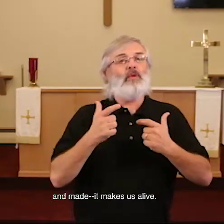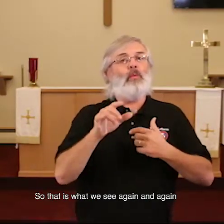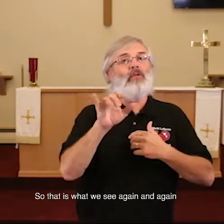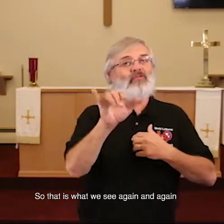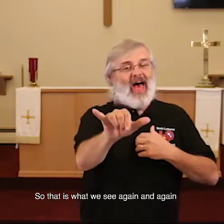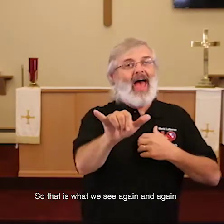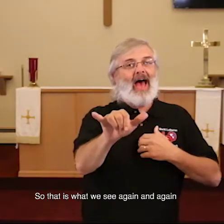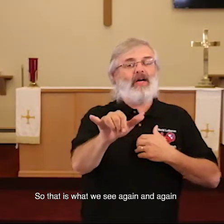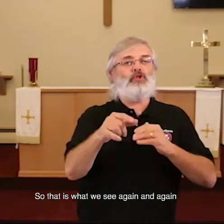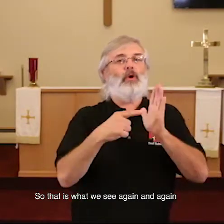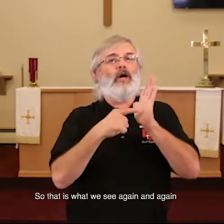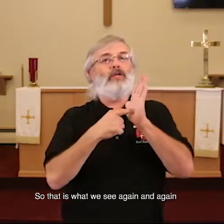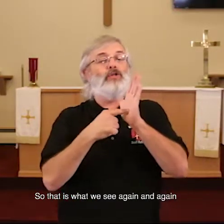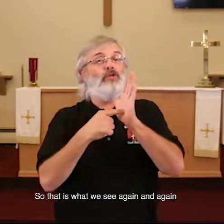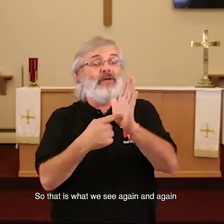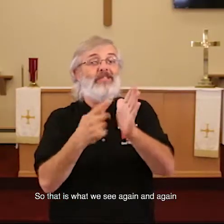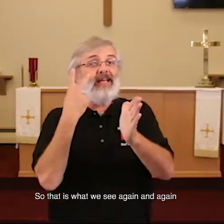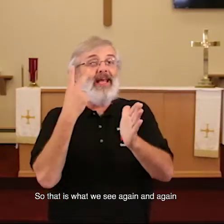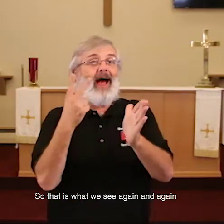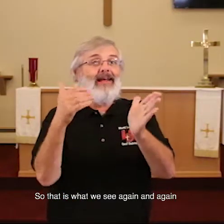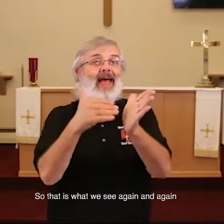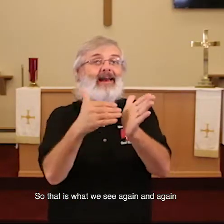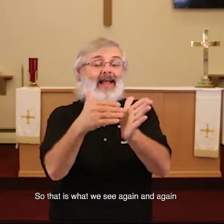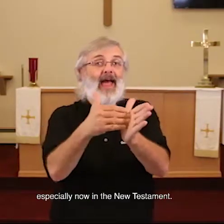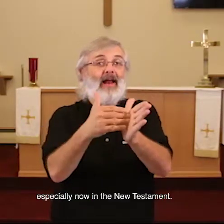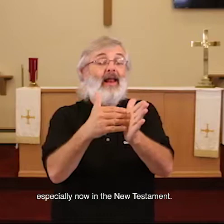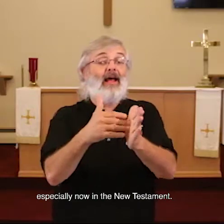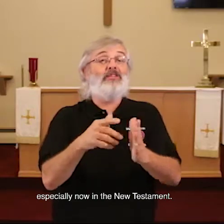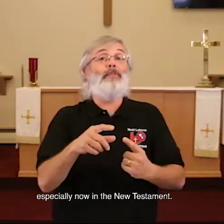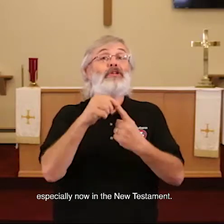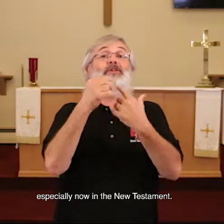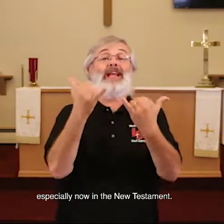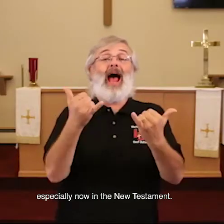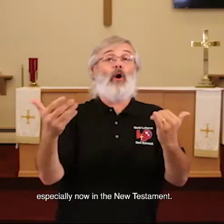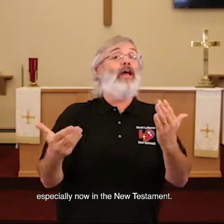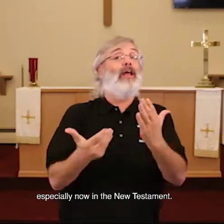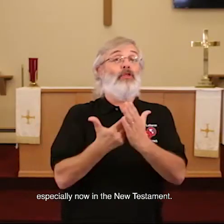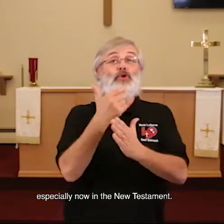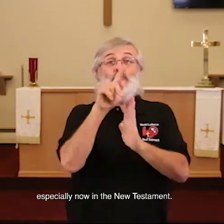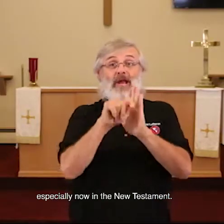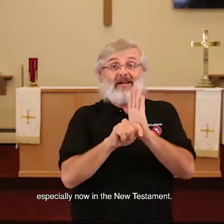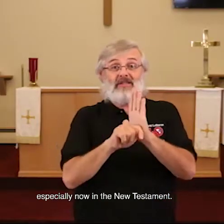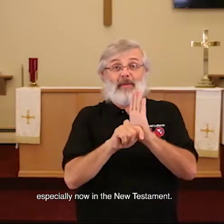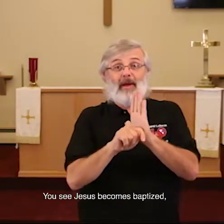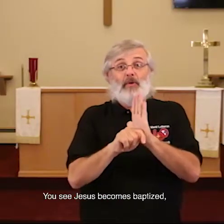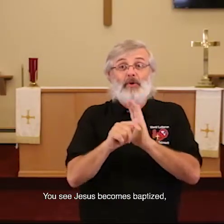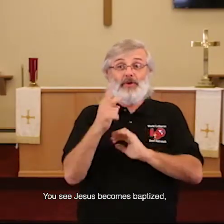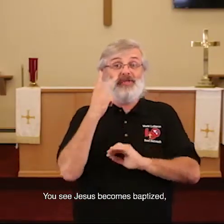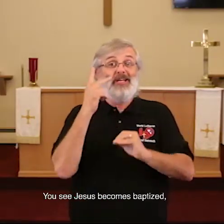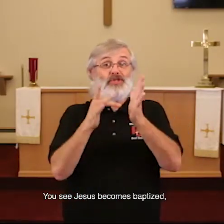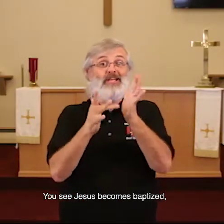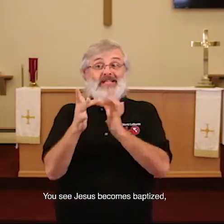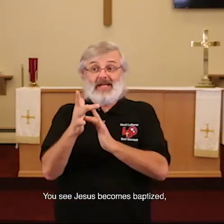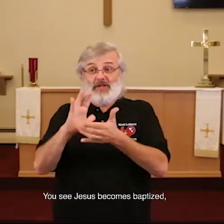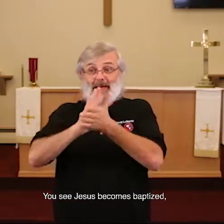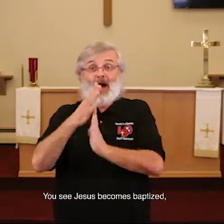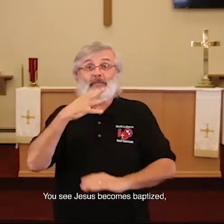Well, that's what we see again and again, and especially now in the New Testament, when you see Jesus becomes